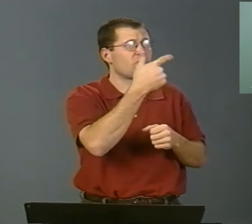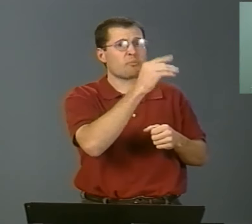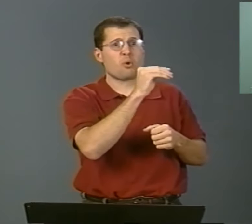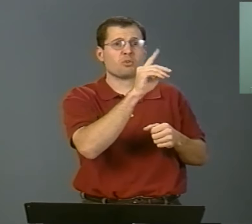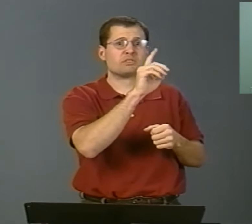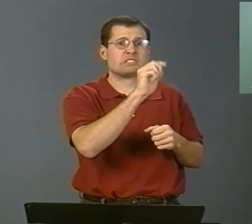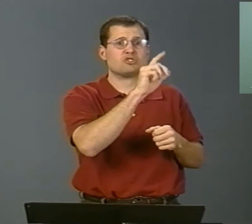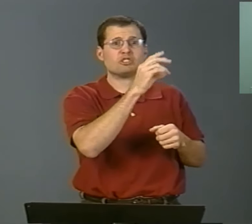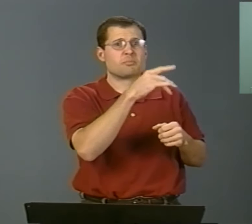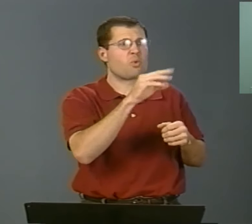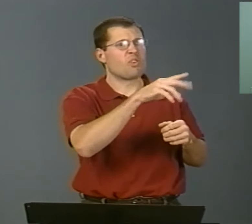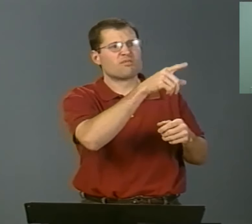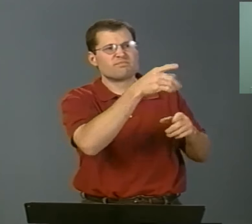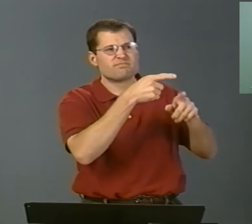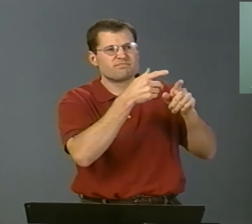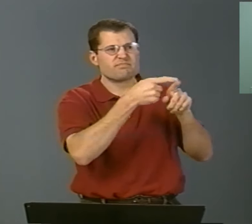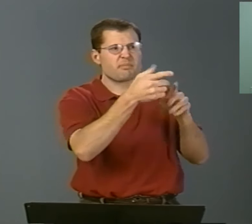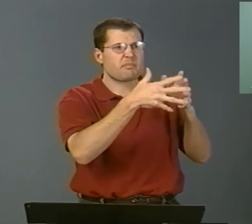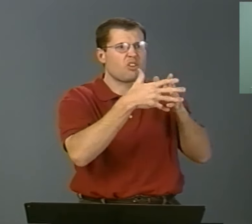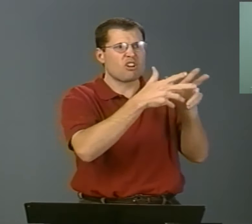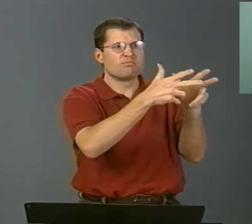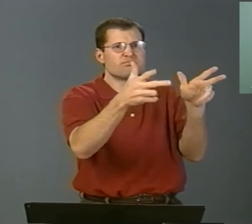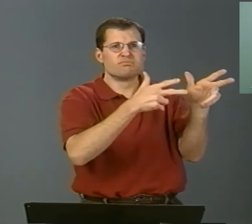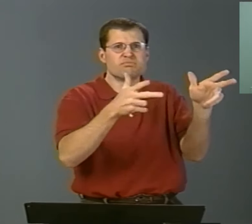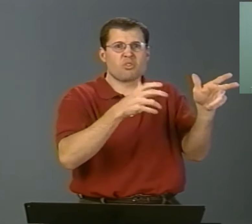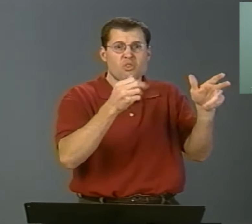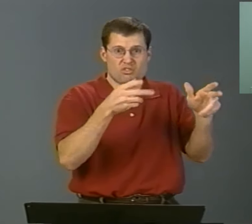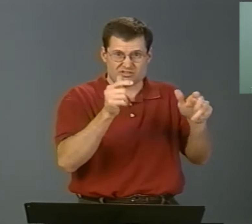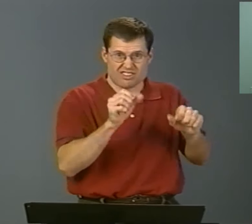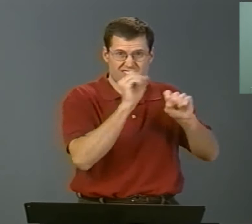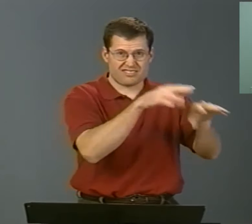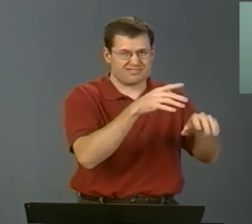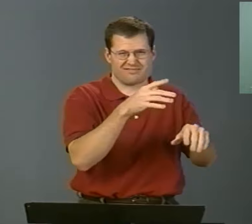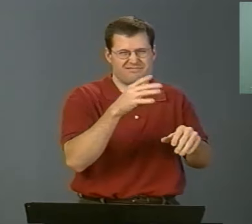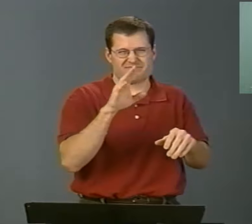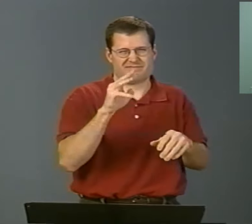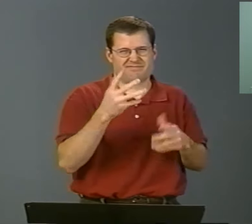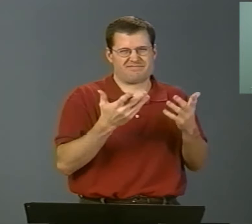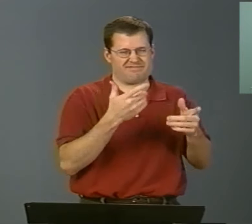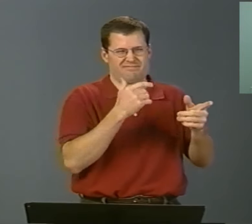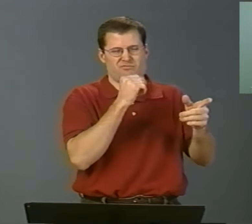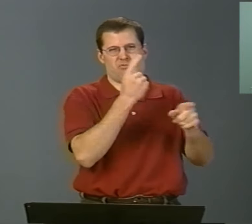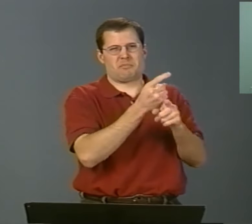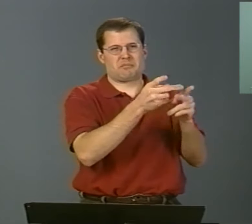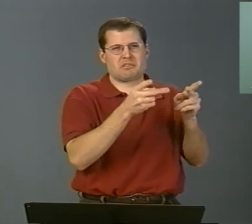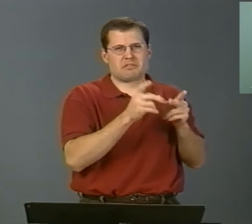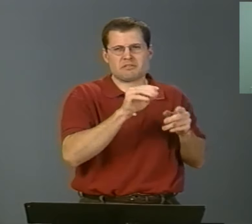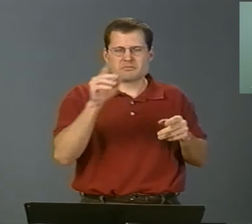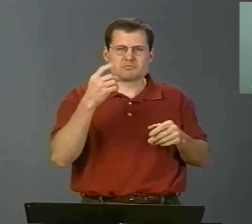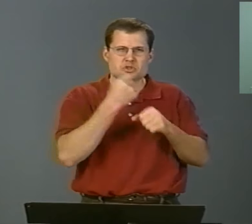they do tires or if they do American cars